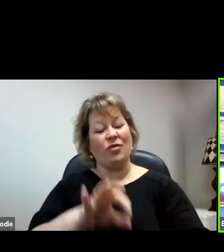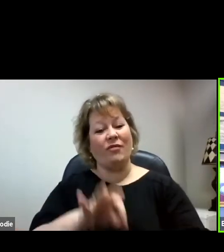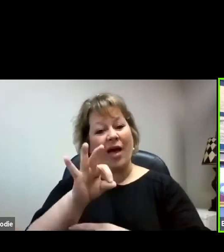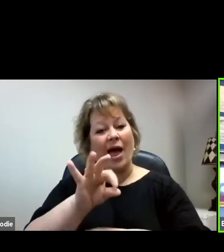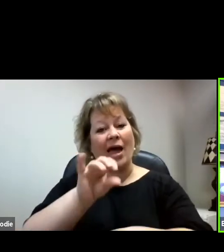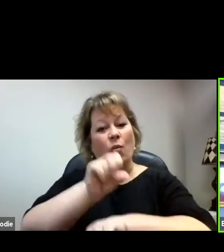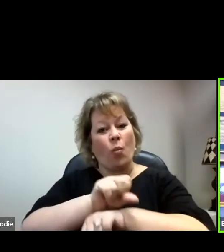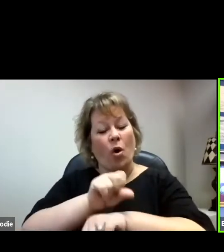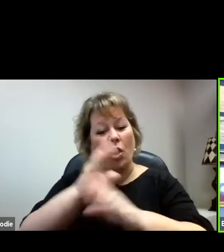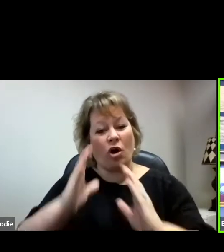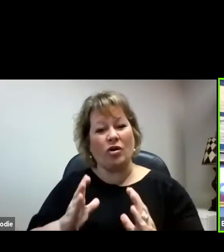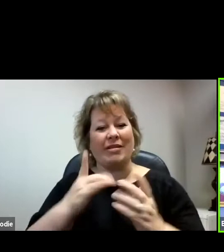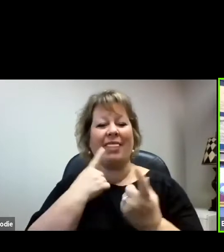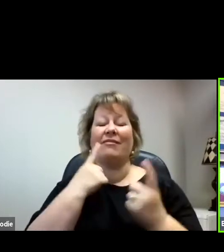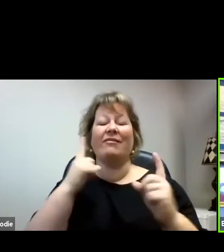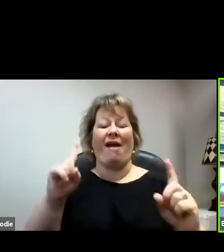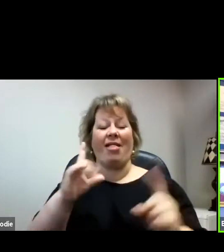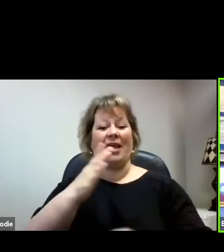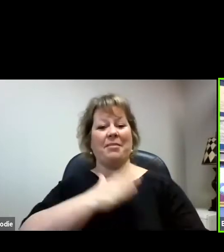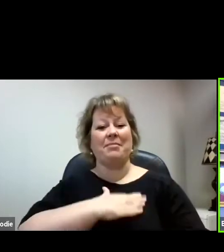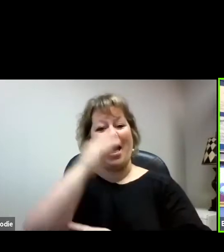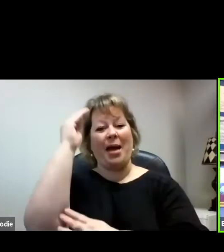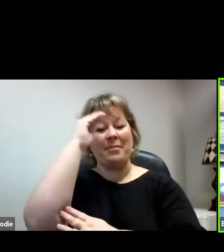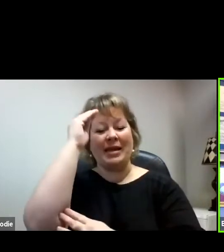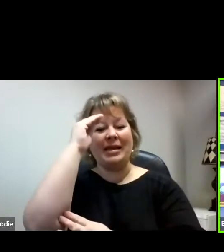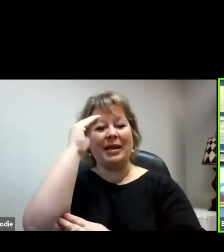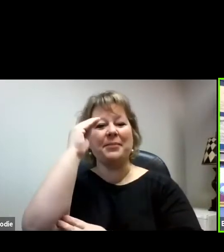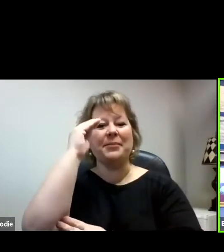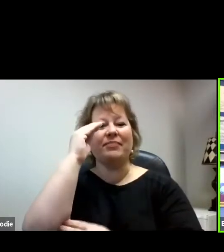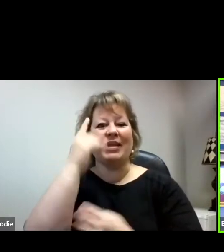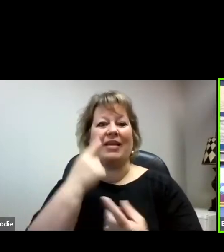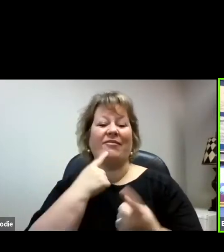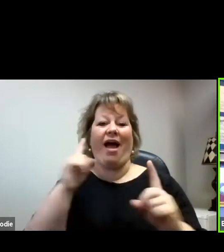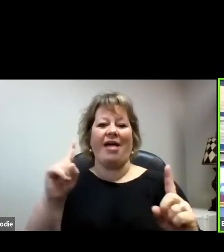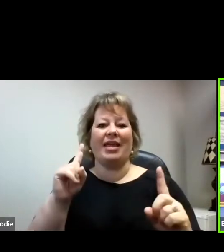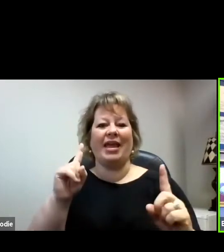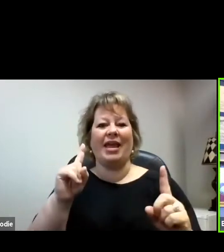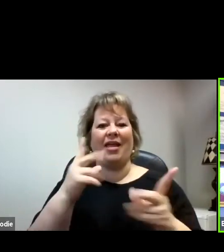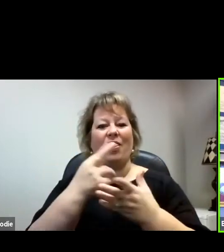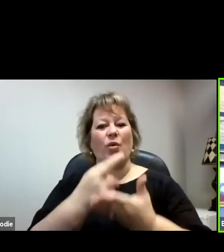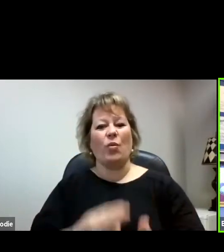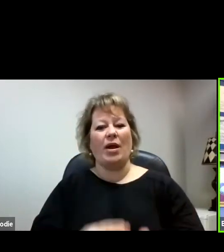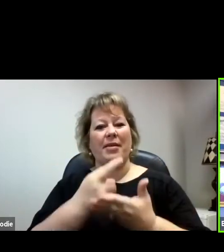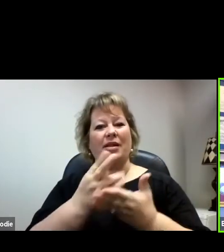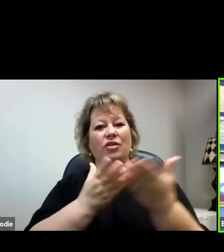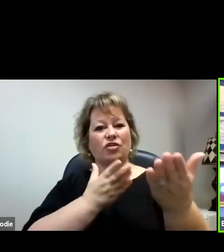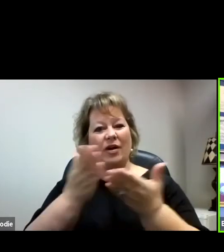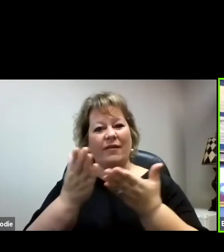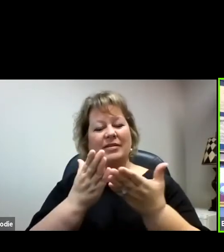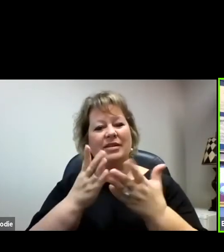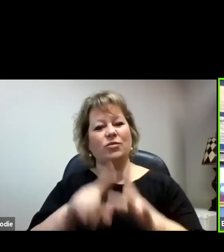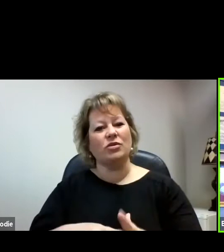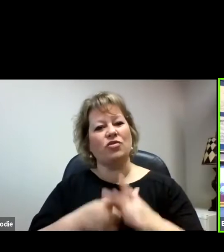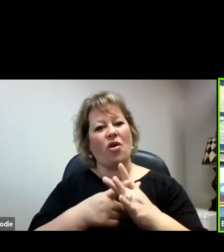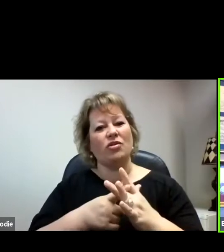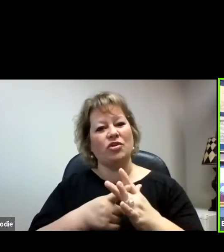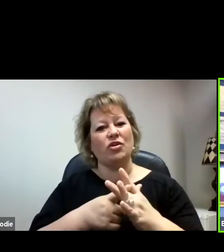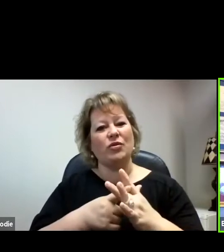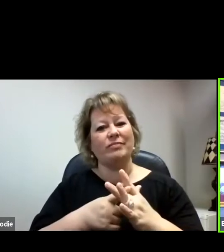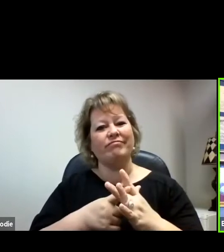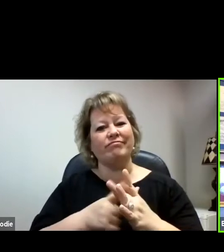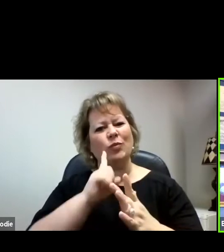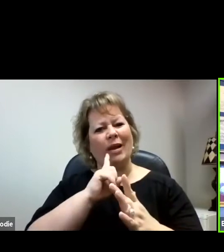finally, in my opinion, at least, finally, the rehabilitation services was beginning to get the respect